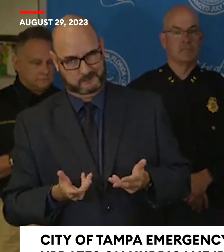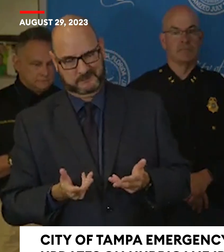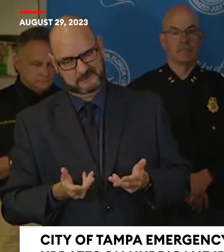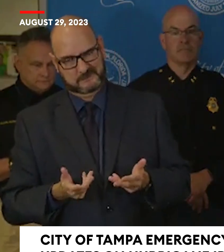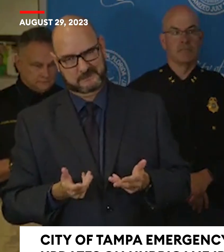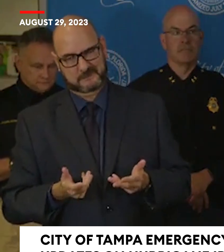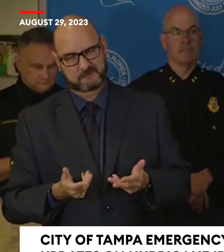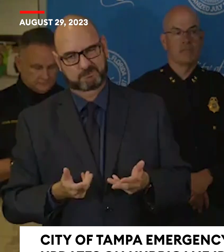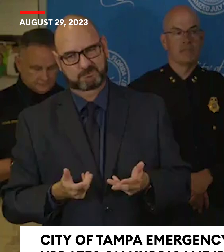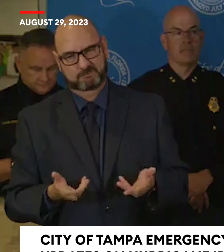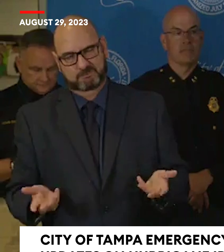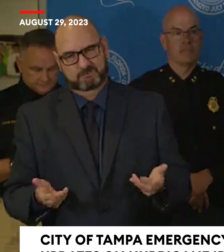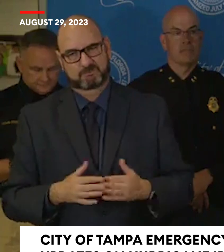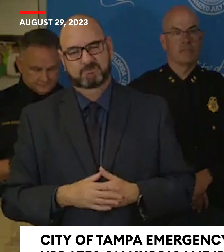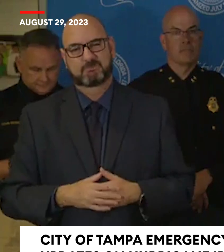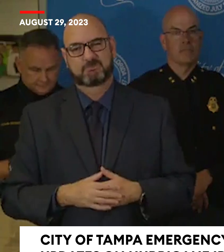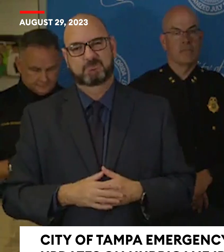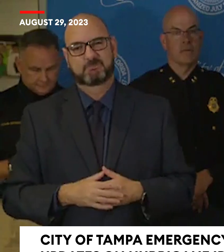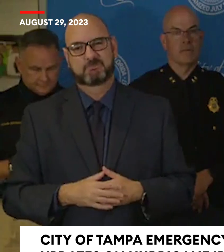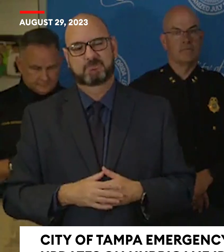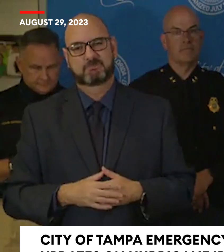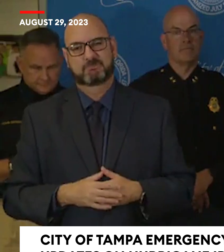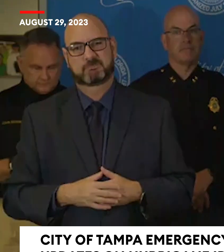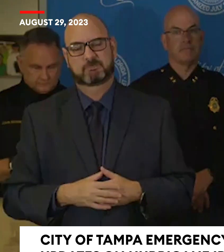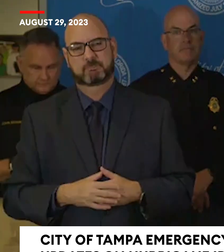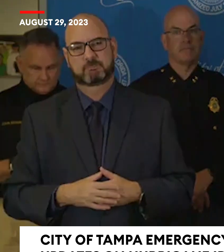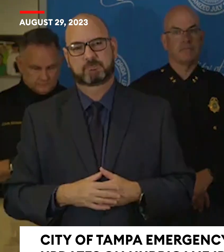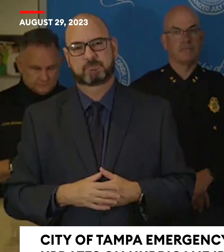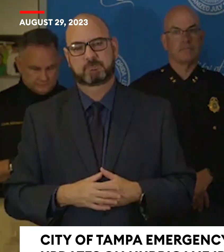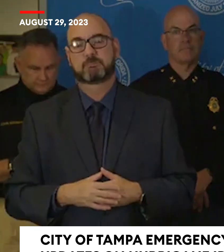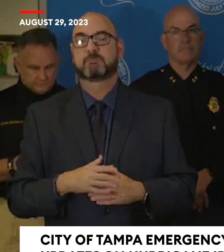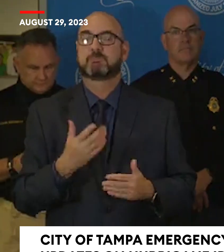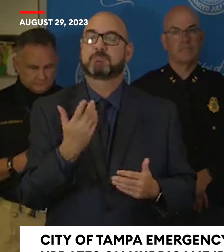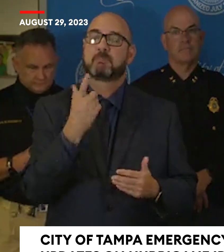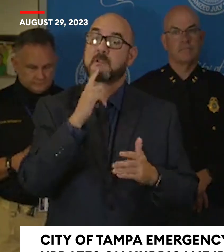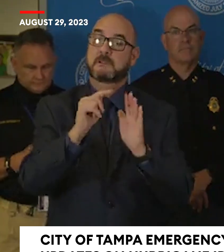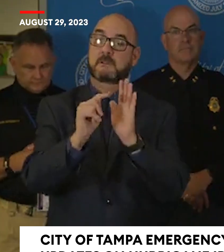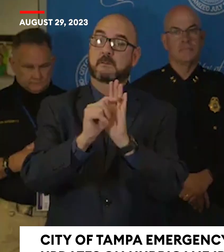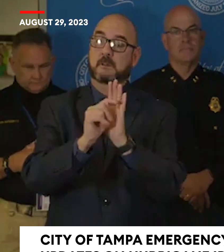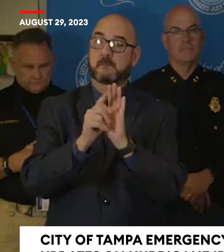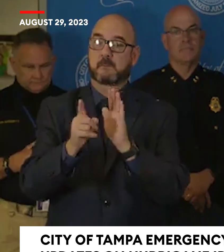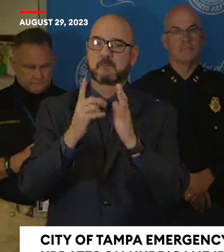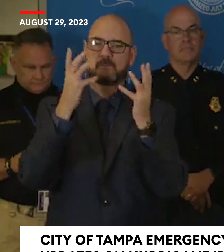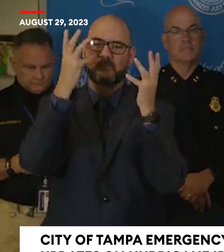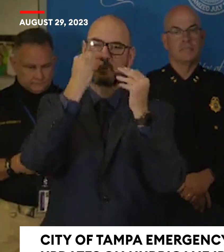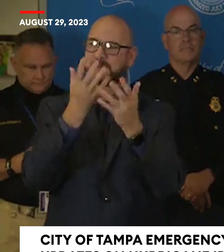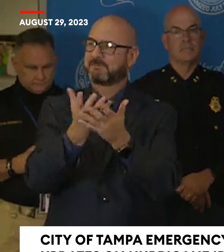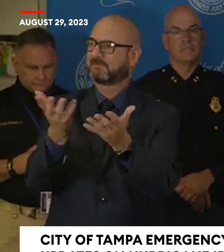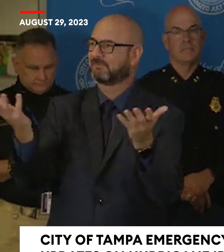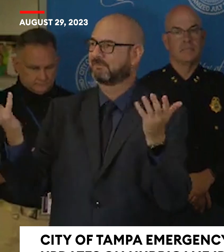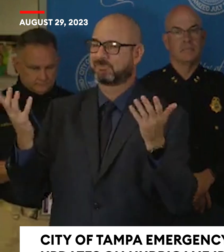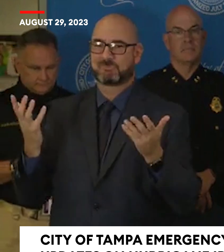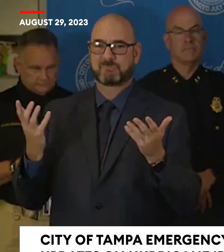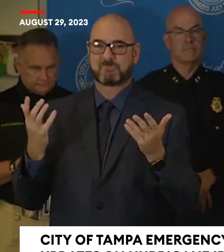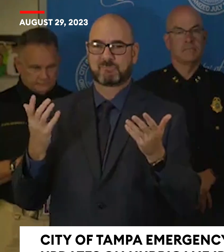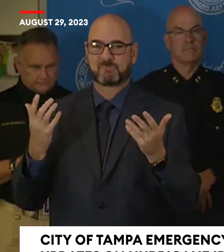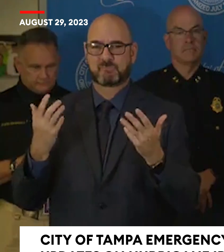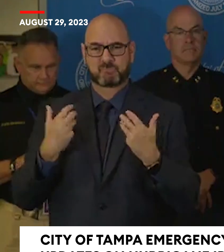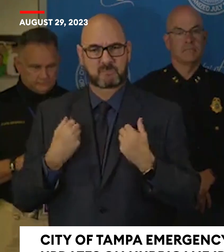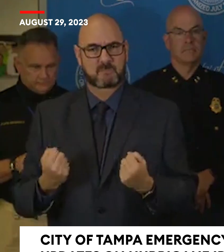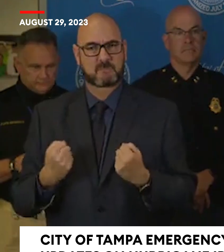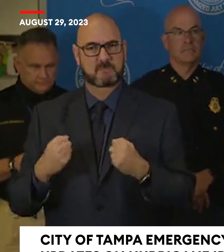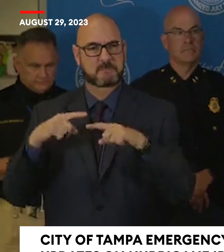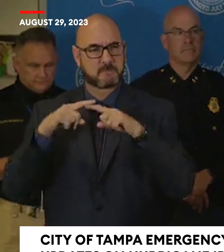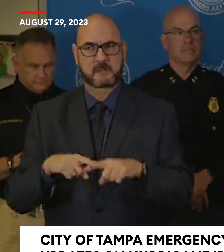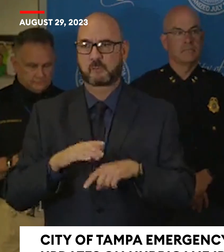the beauty of our city, the strength, the success of our city is based on our community coming